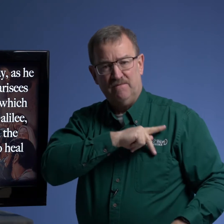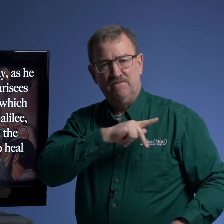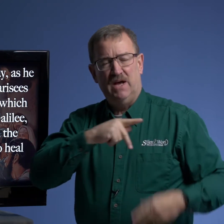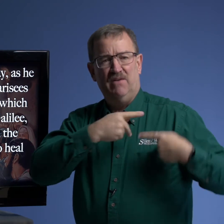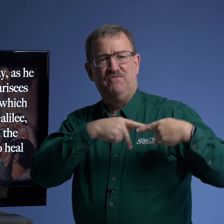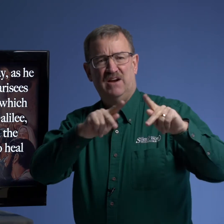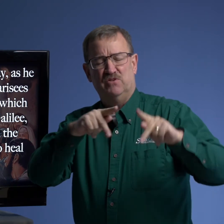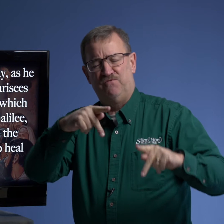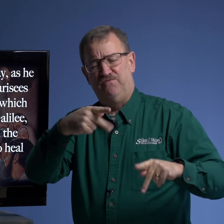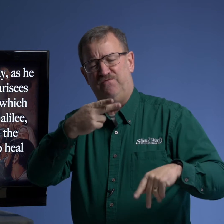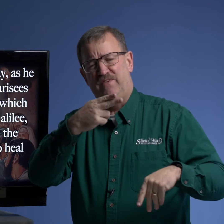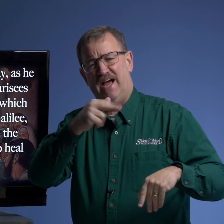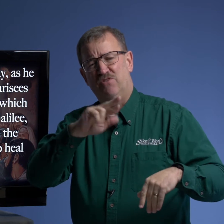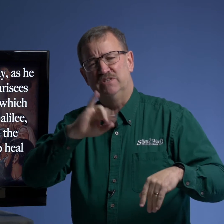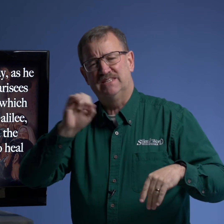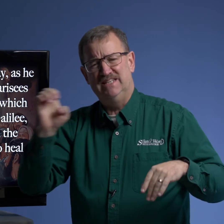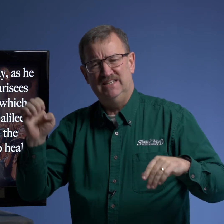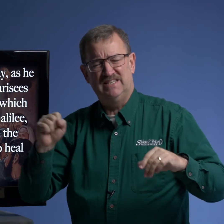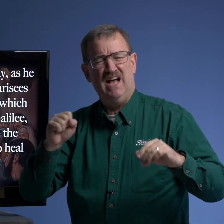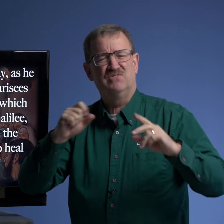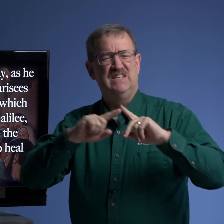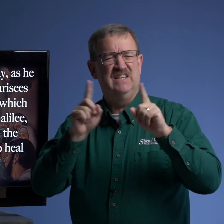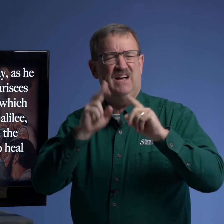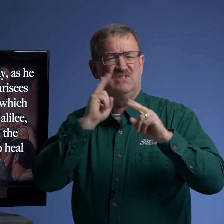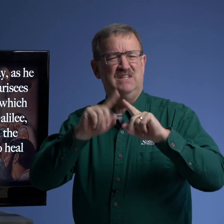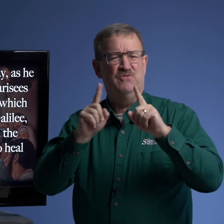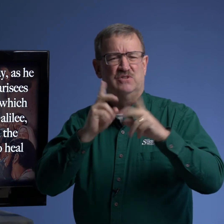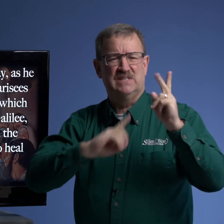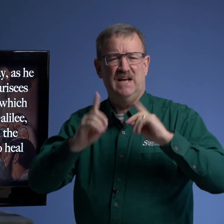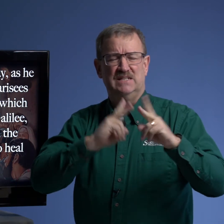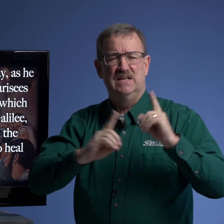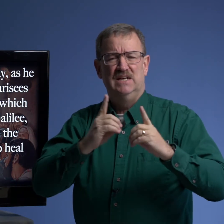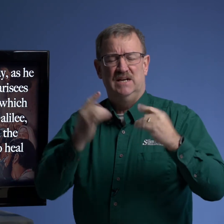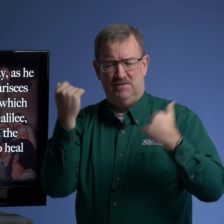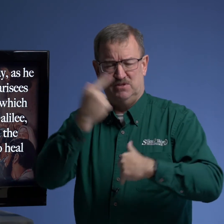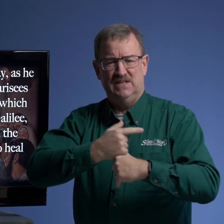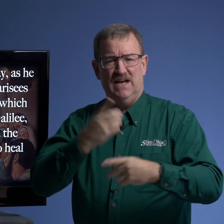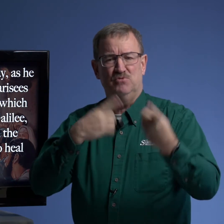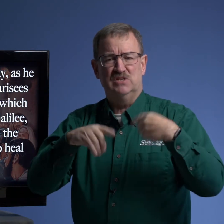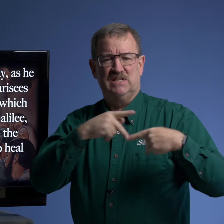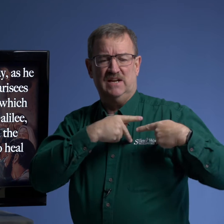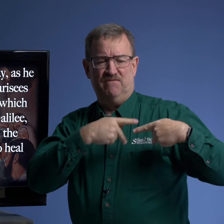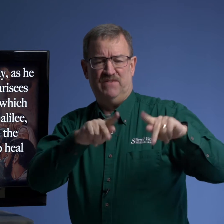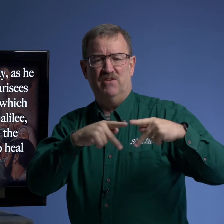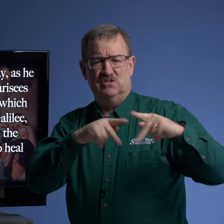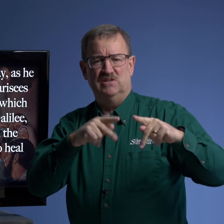pharaoh pharisees i've seen i've seen different signs uh but today i'm going to sign pharisee